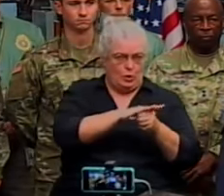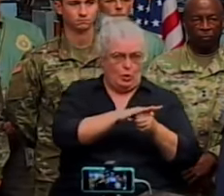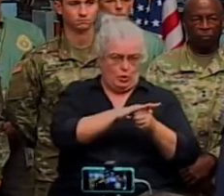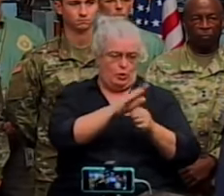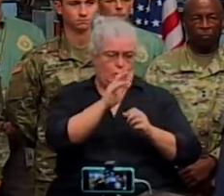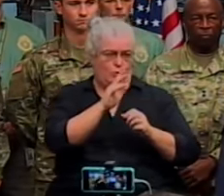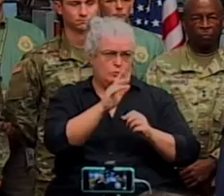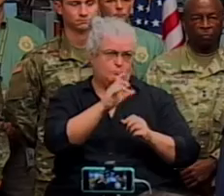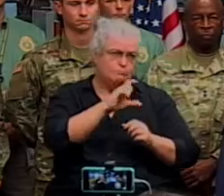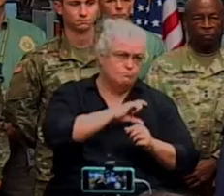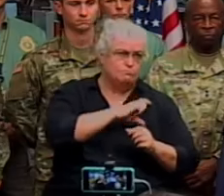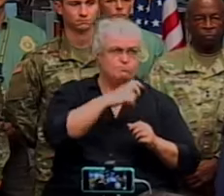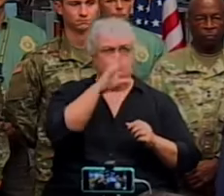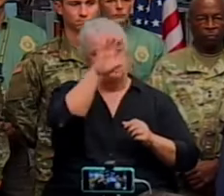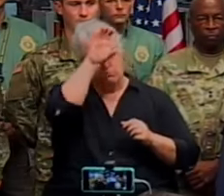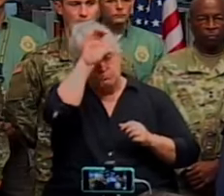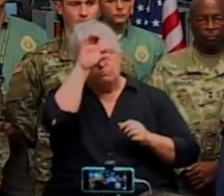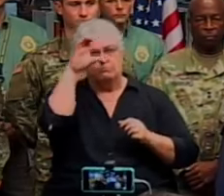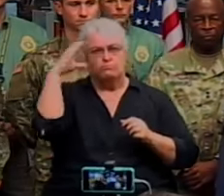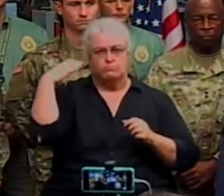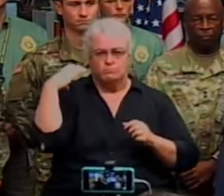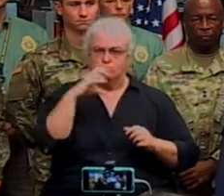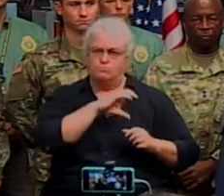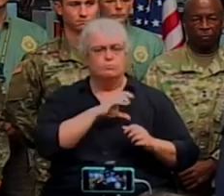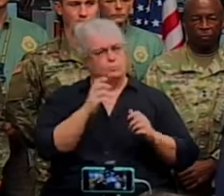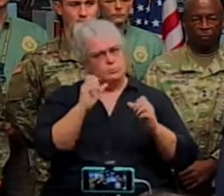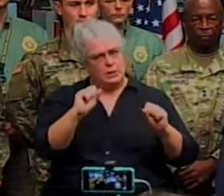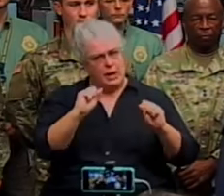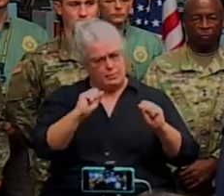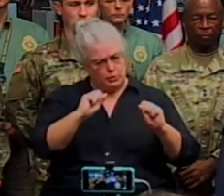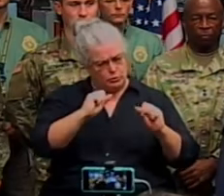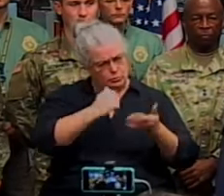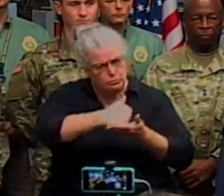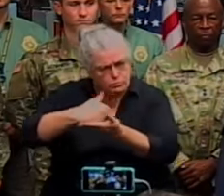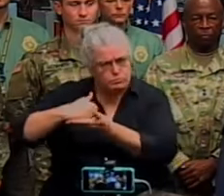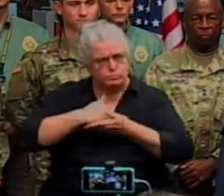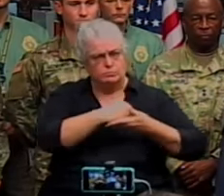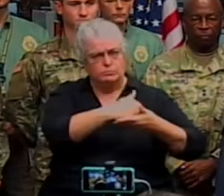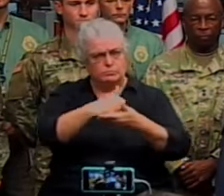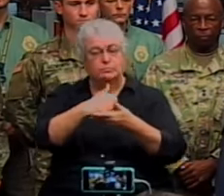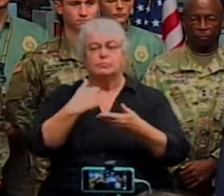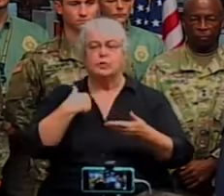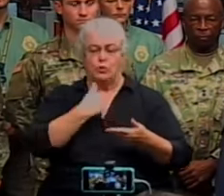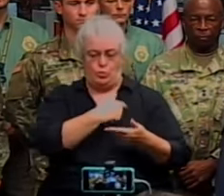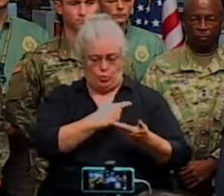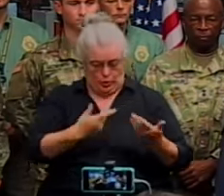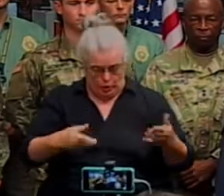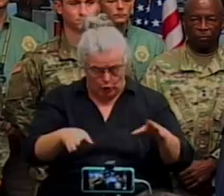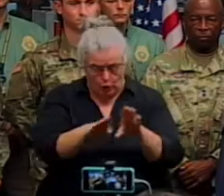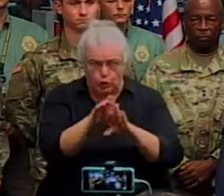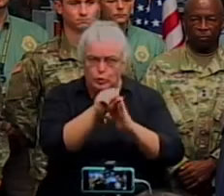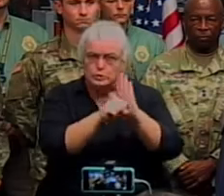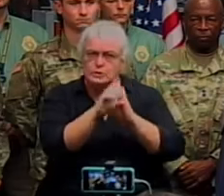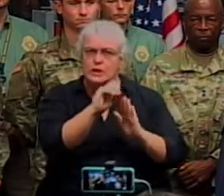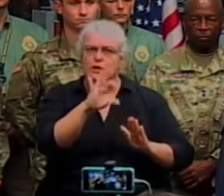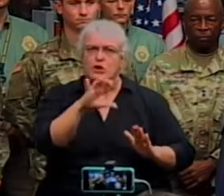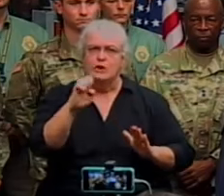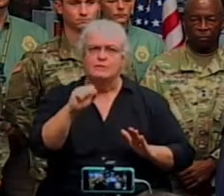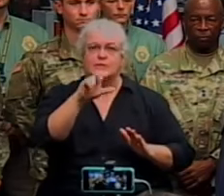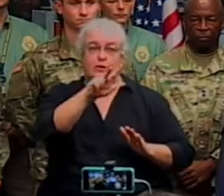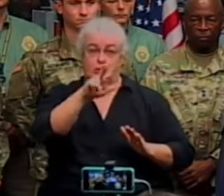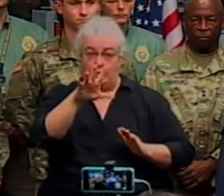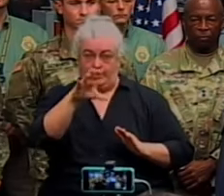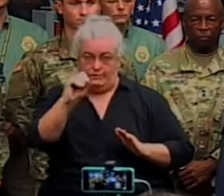to this disaster. Yesterday, I announced the closure of state offices in the 35 counties currently under